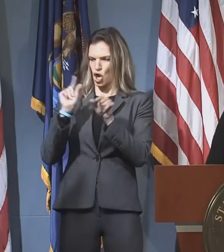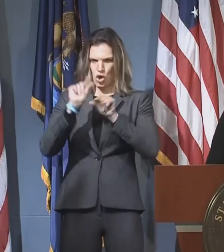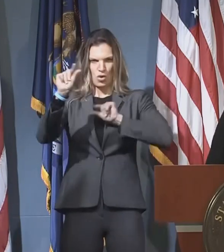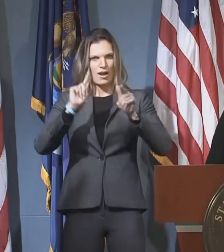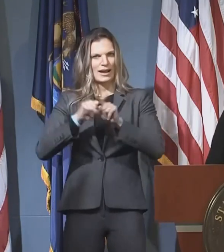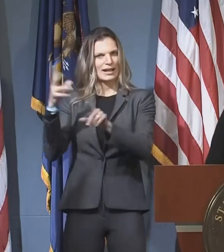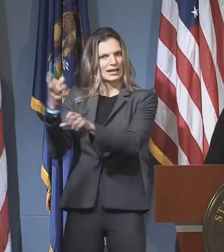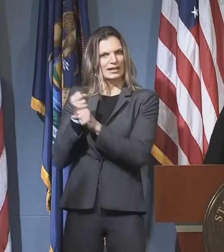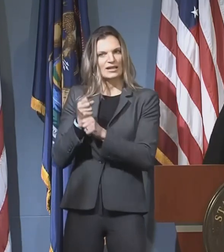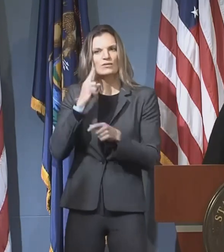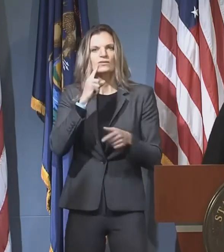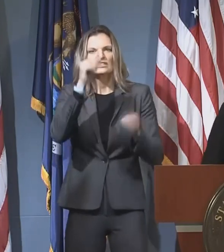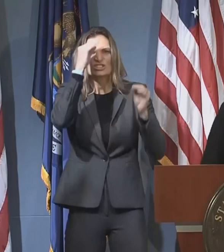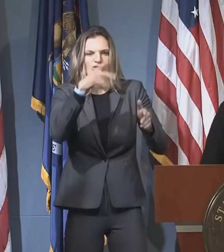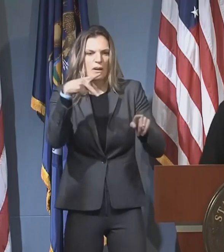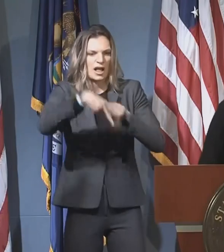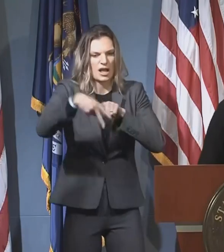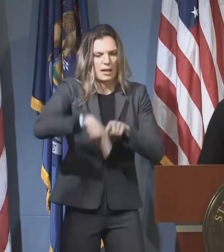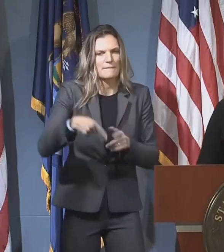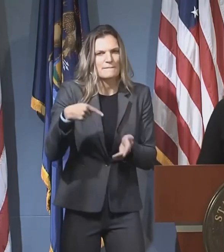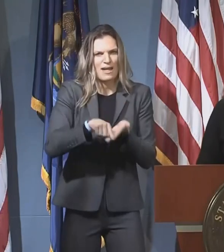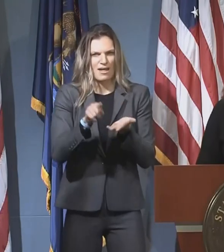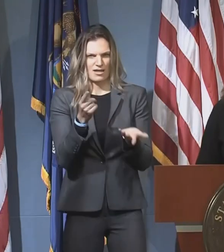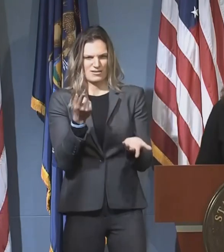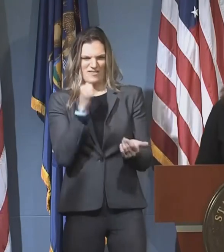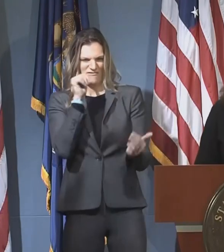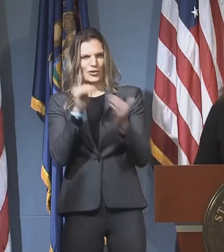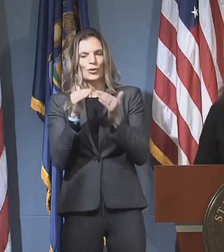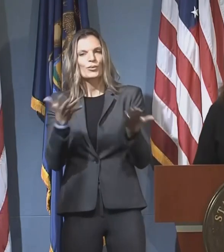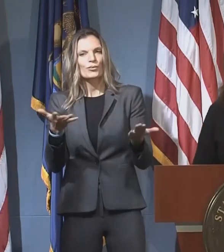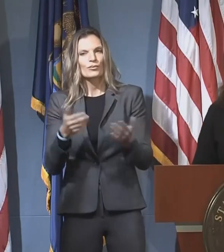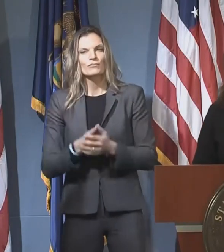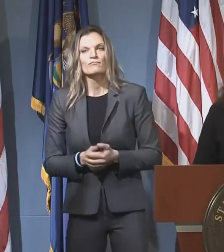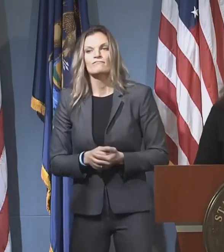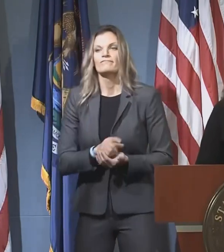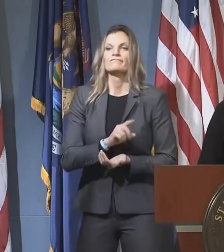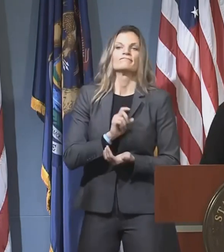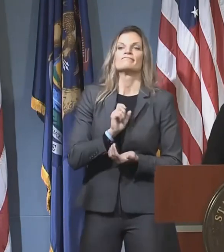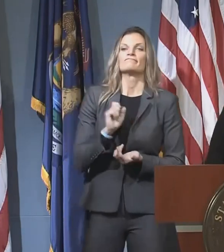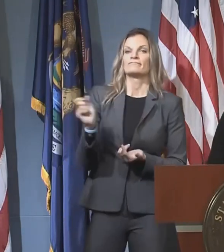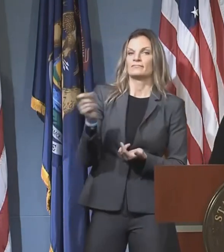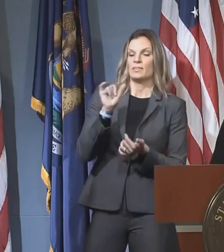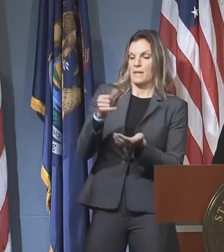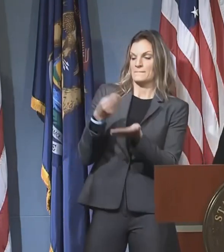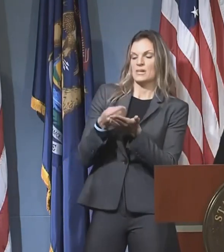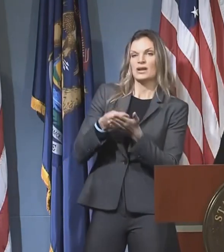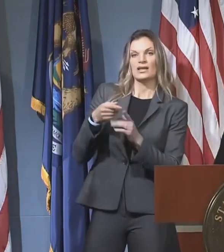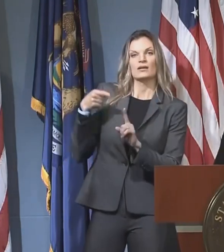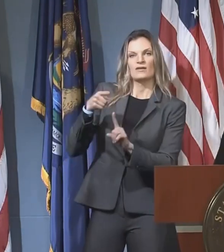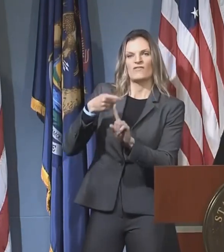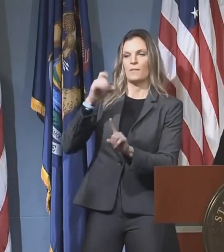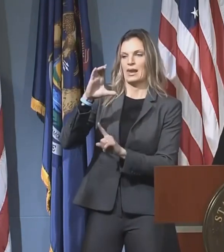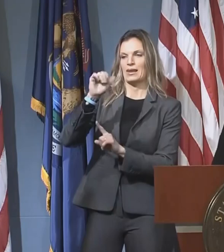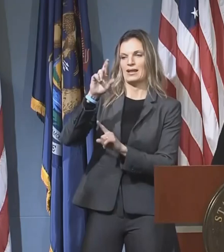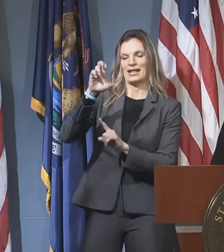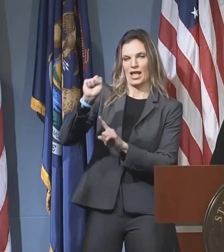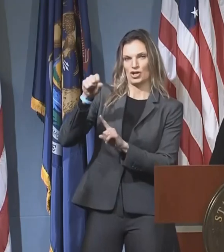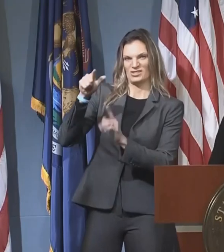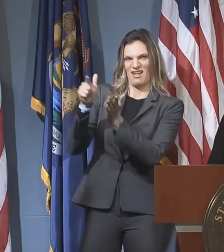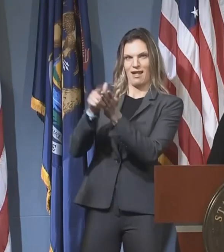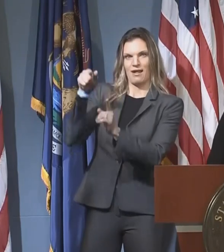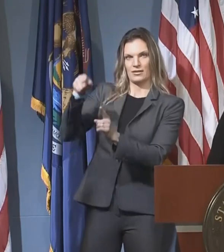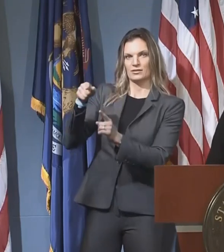take pay cuts? Well, actually the dollars are, they are from the CARES Act funds. So this funds a full